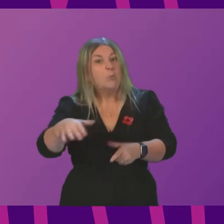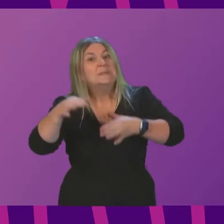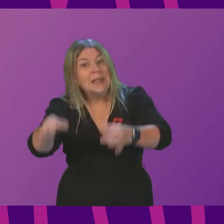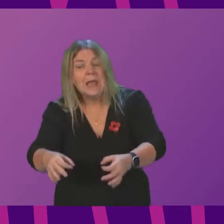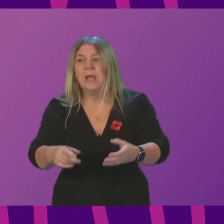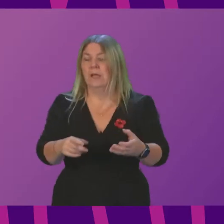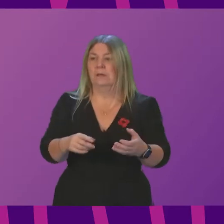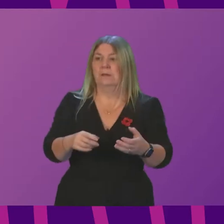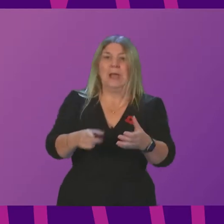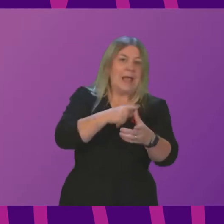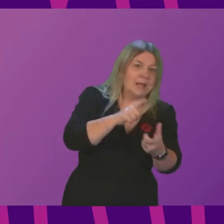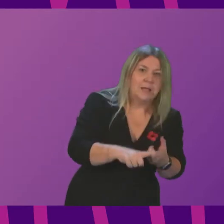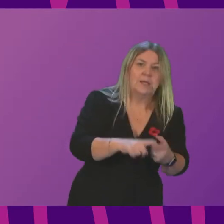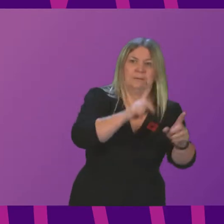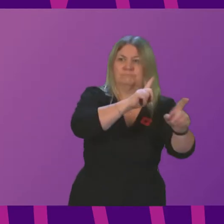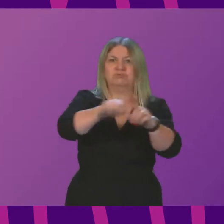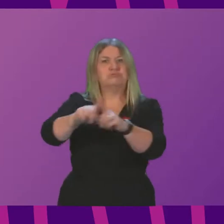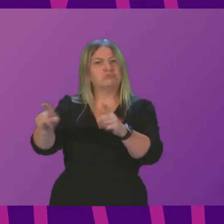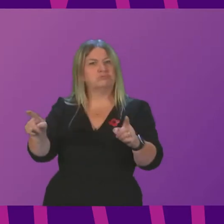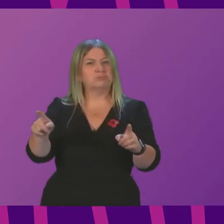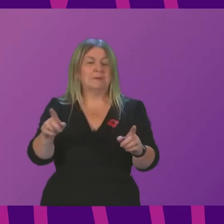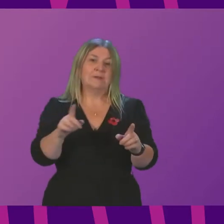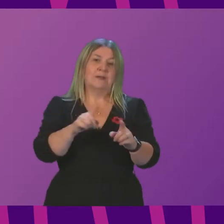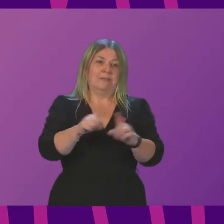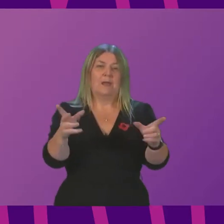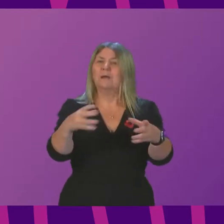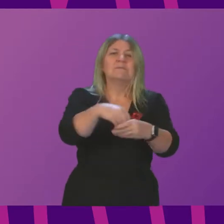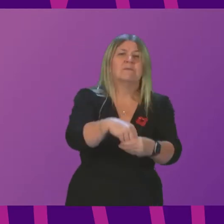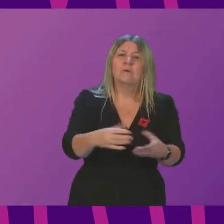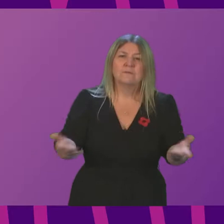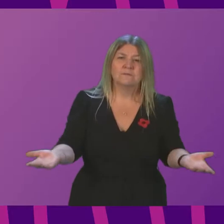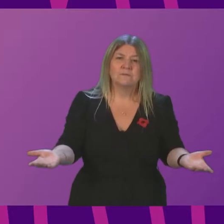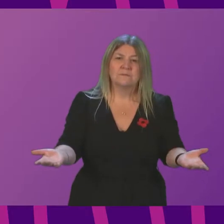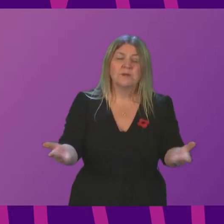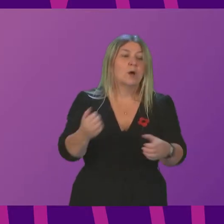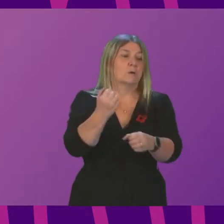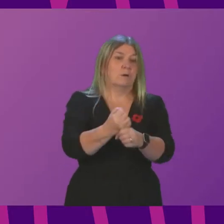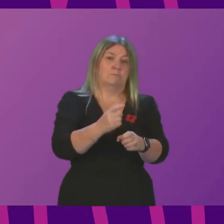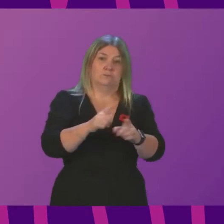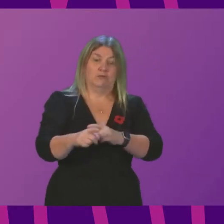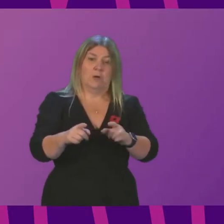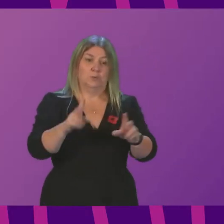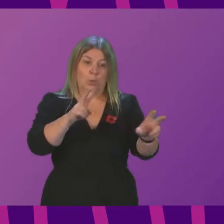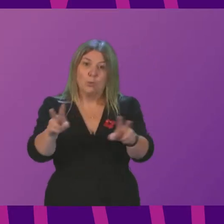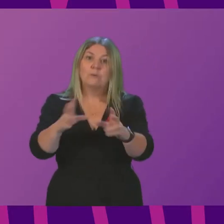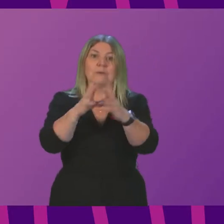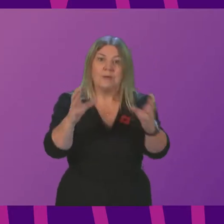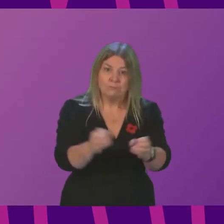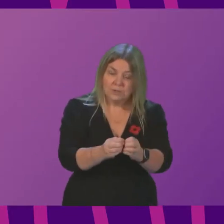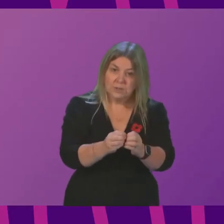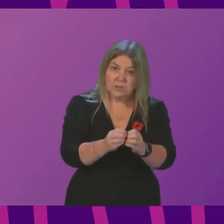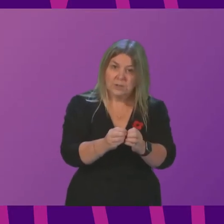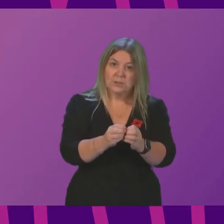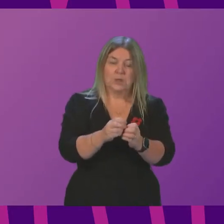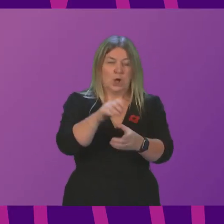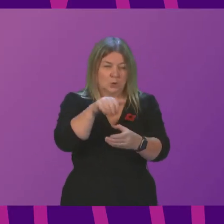and emergency. And the Government is taking sustained action in a number of areas to ensure that we deal with that within the context of a